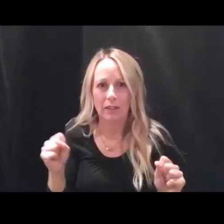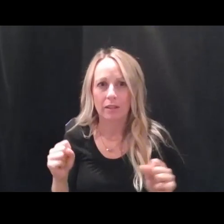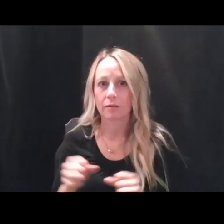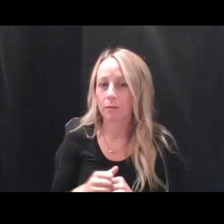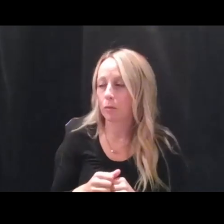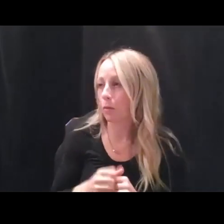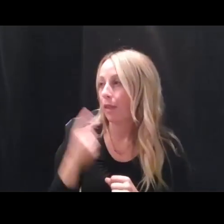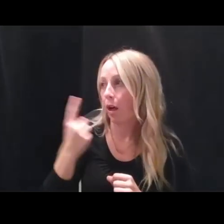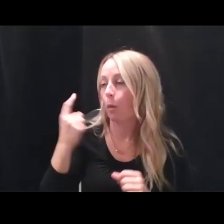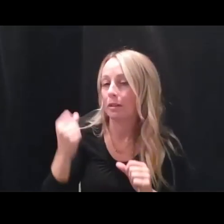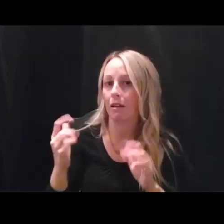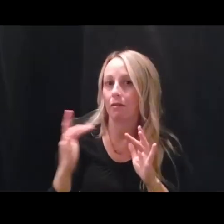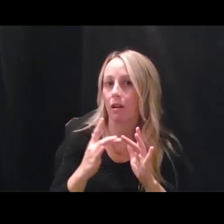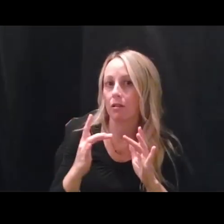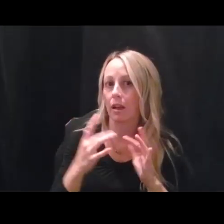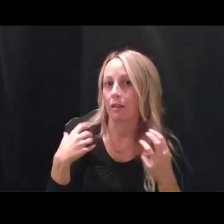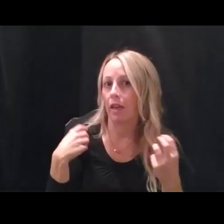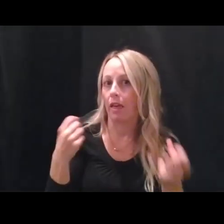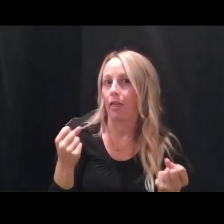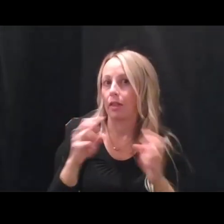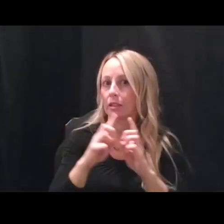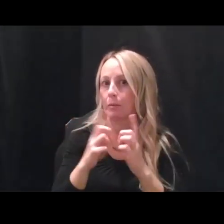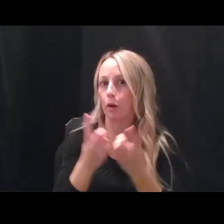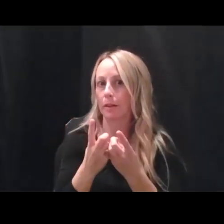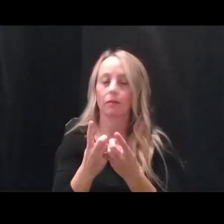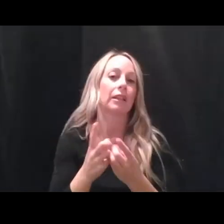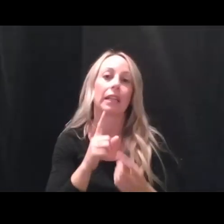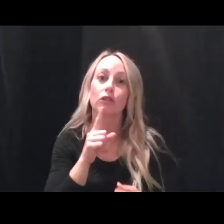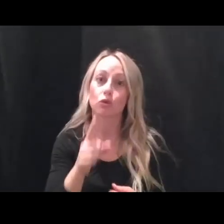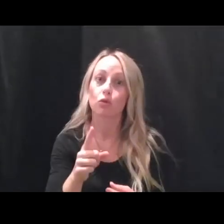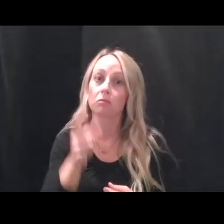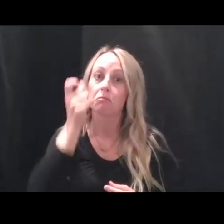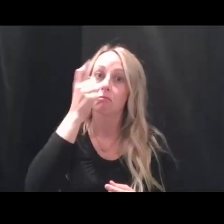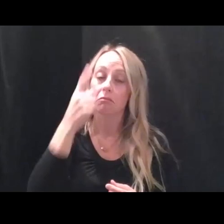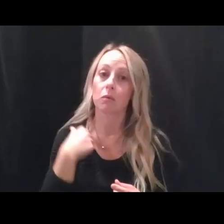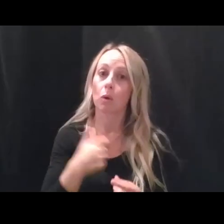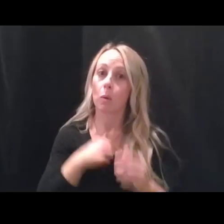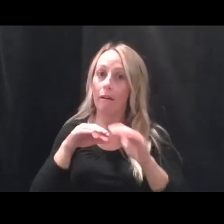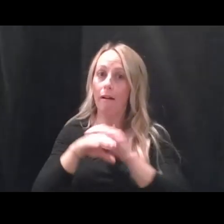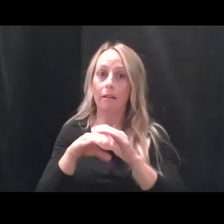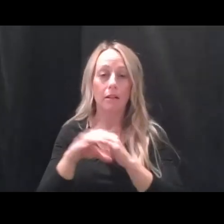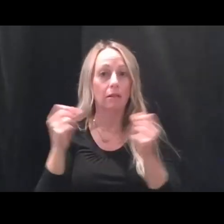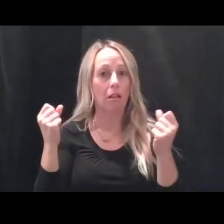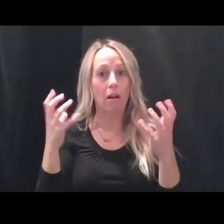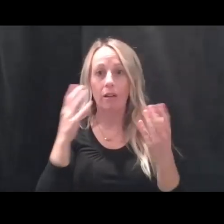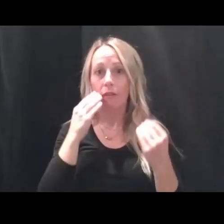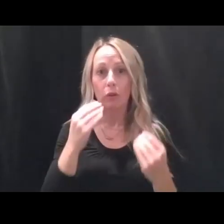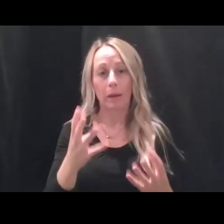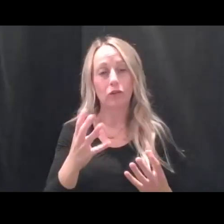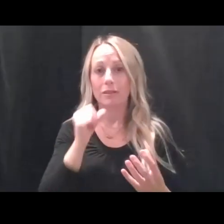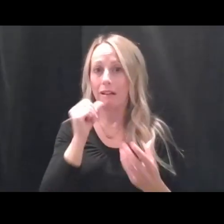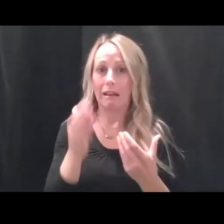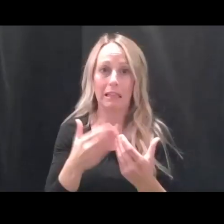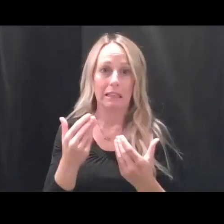out to the health department. Uh, and, and it is true. We, we access a lot of information that isn't easily